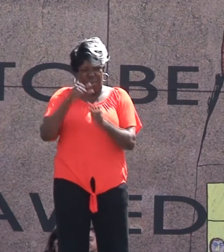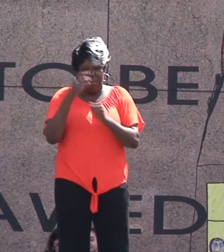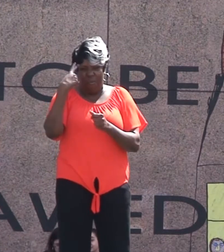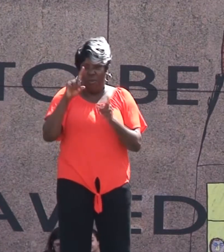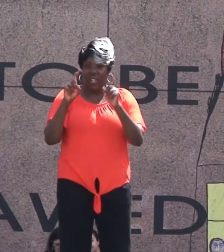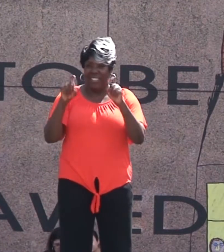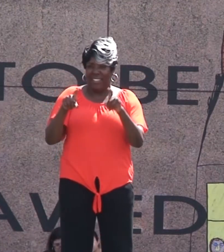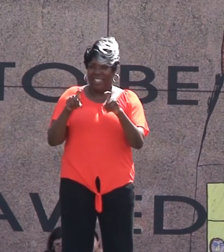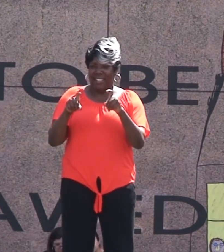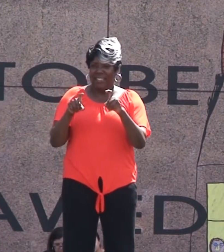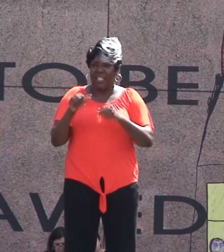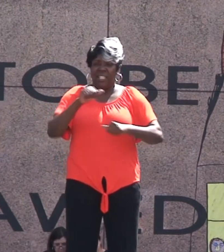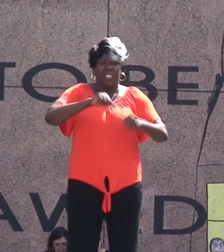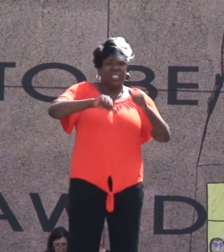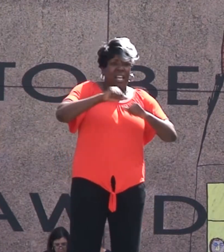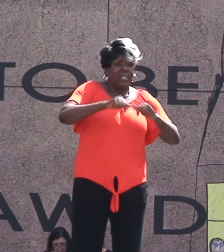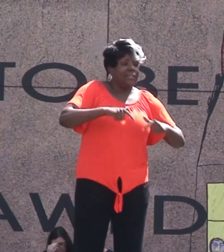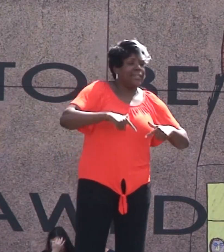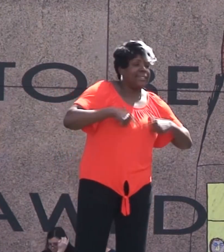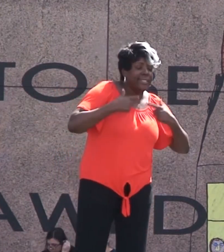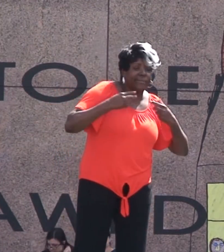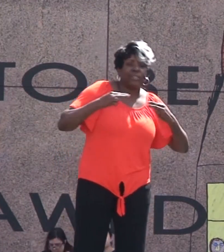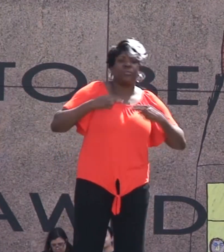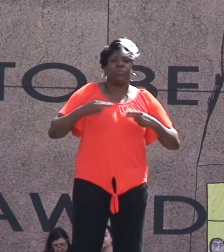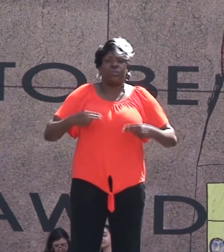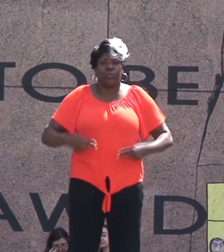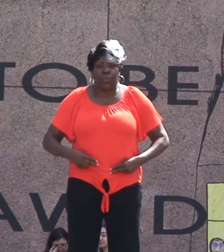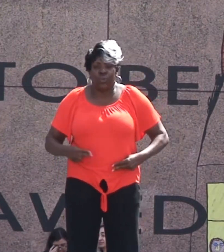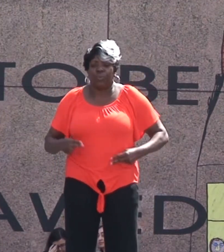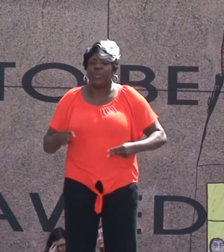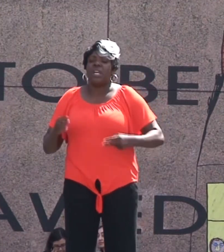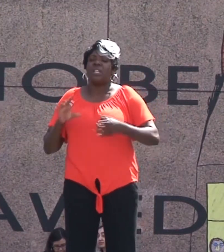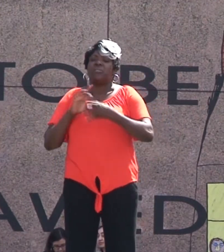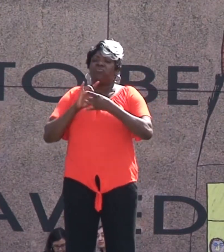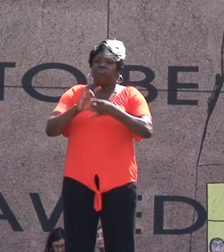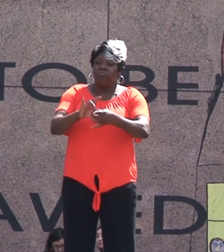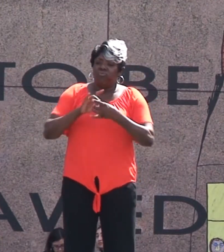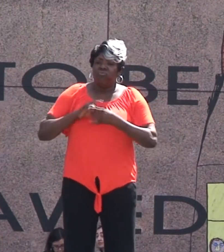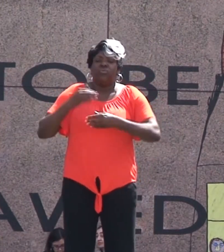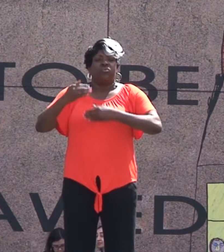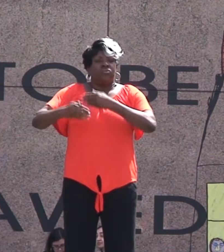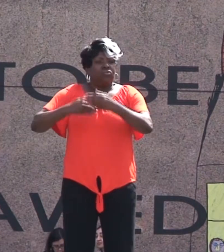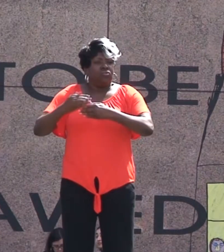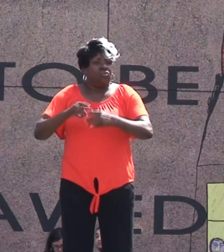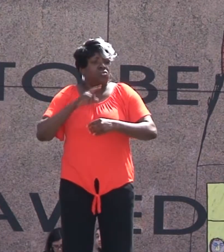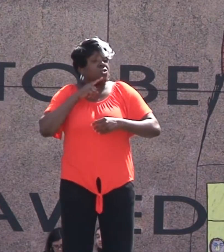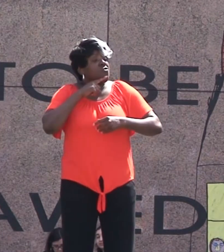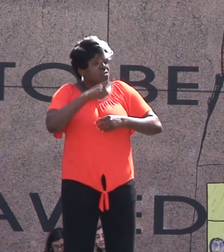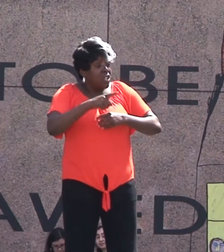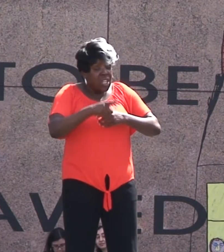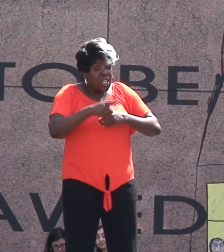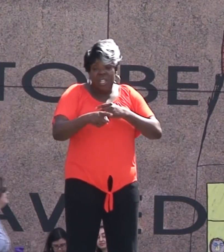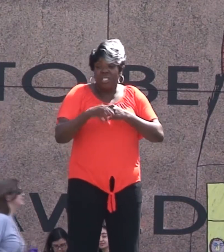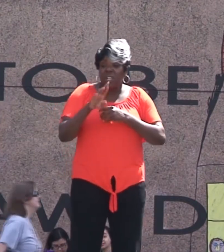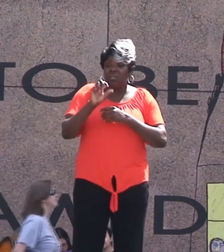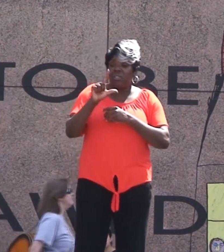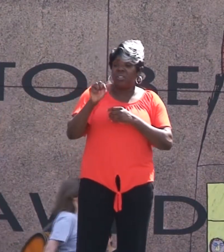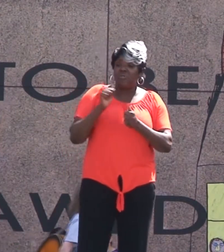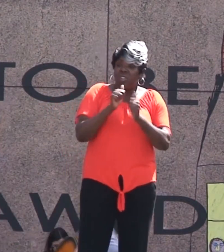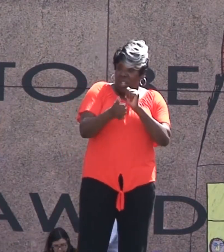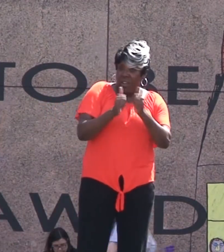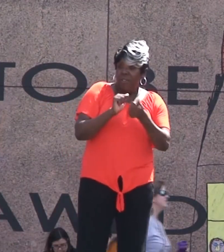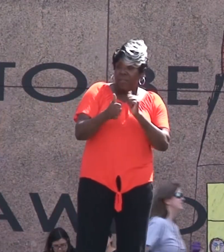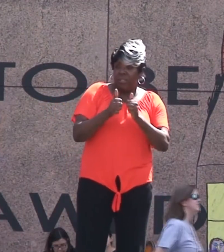is a living Human Collaborative process And it really is like a relay race Each generation